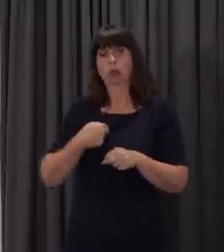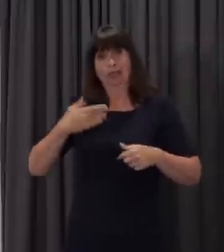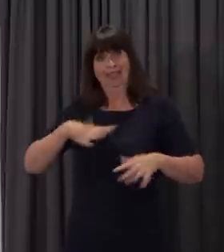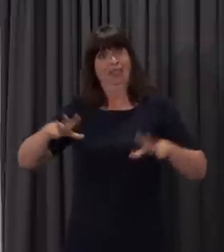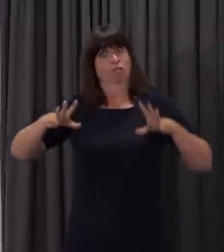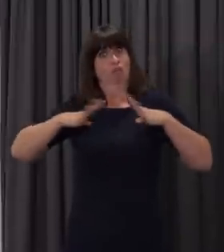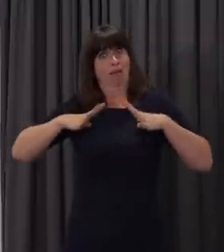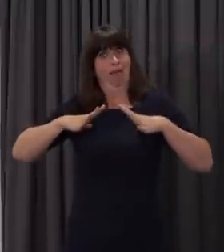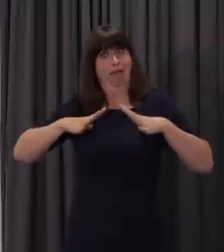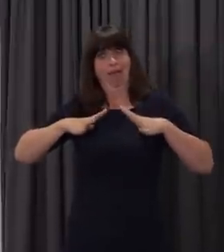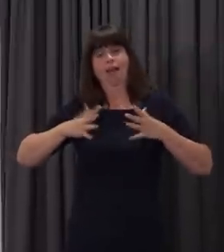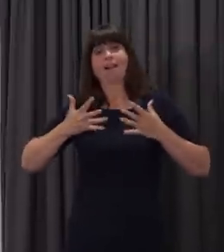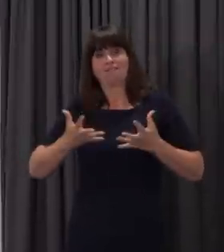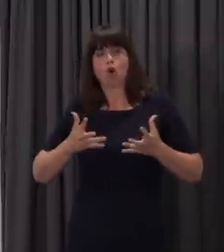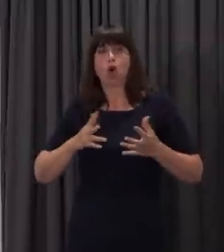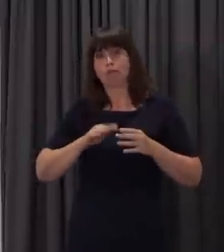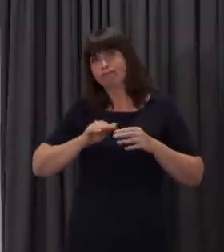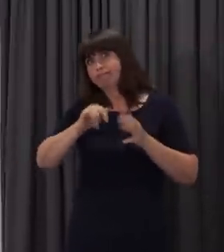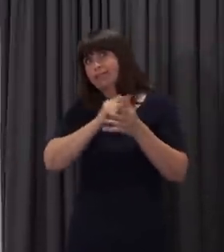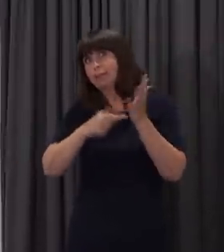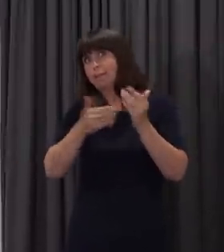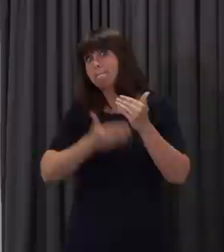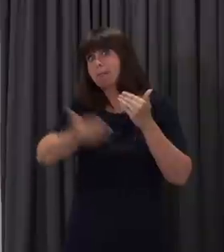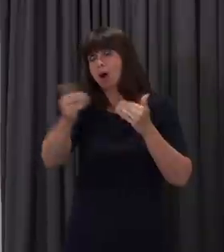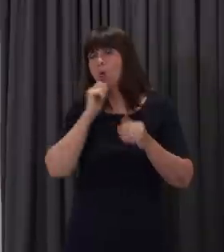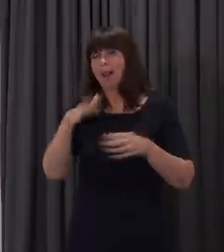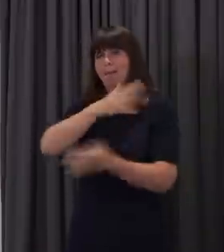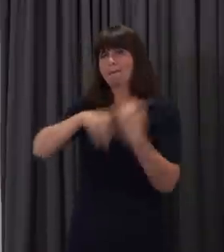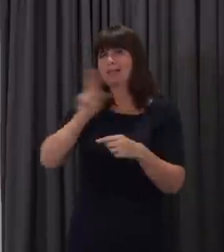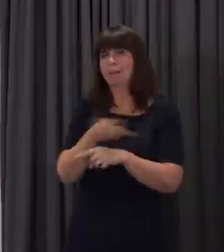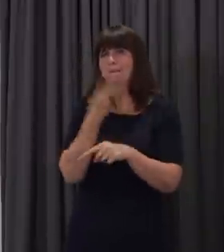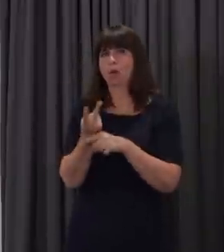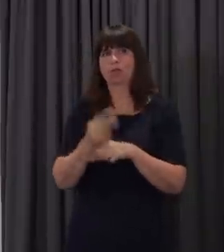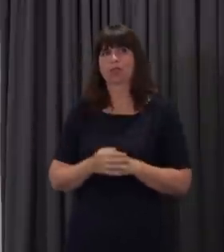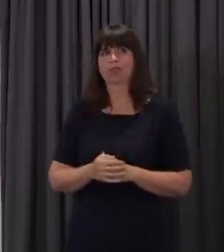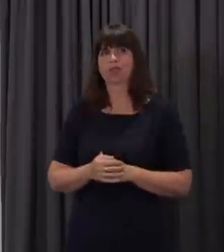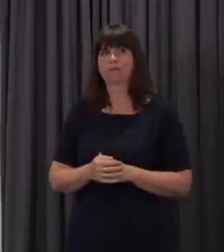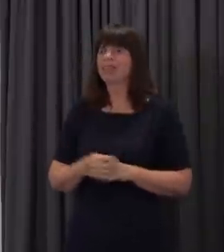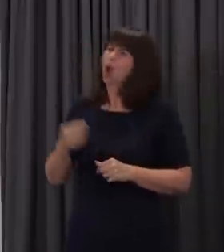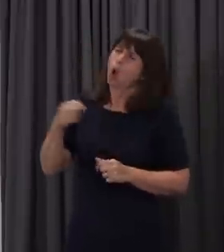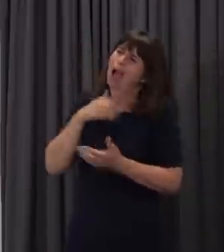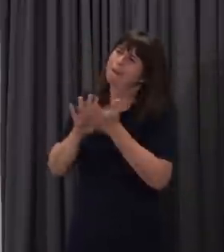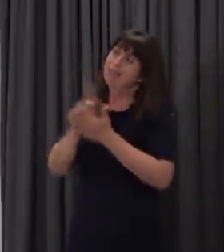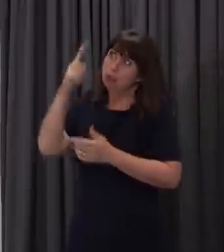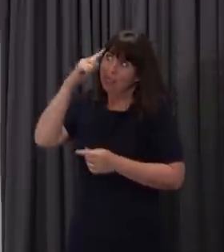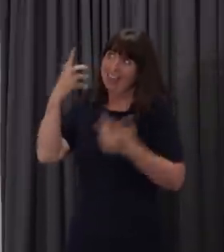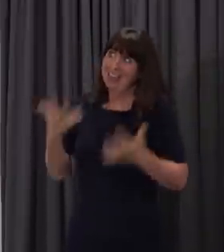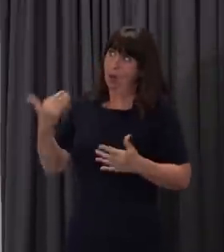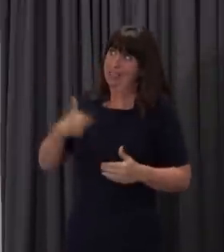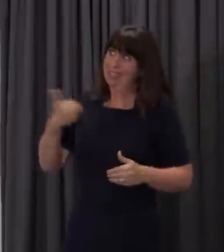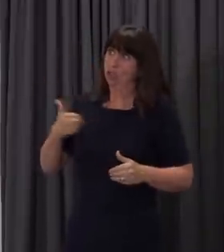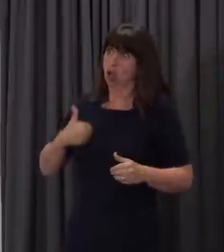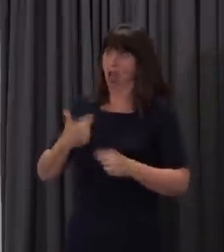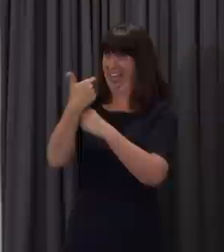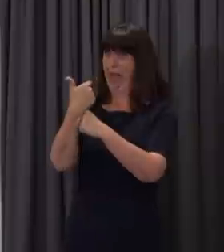ongoing blended learning in the new academic year. Sorry, I kind of meant online live classes. Is that actually happening now? There